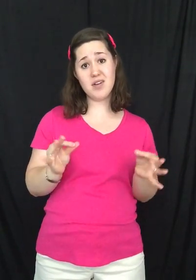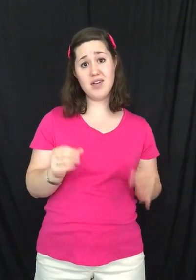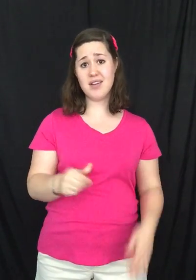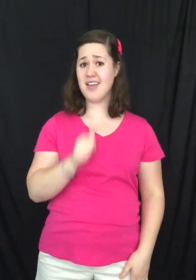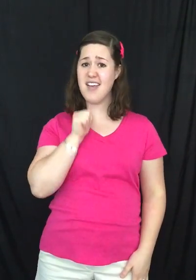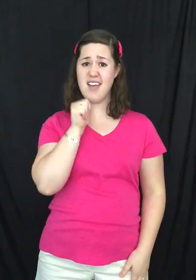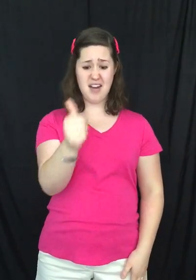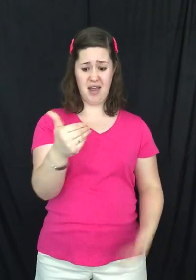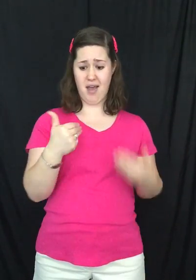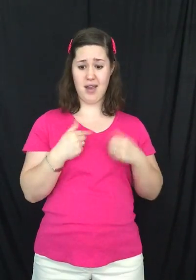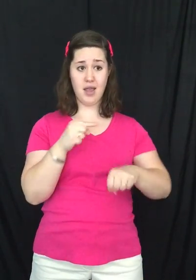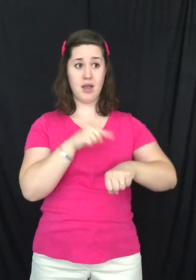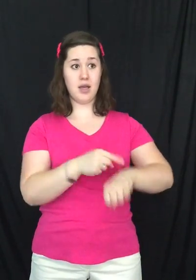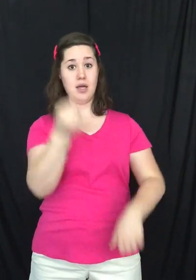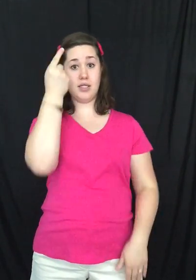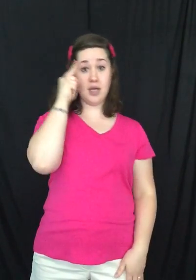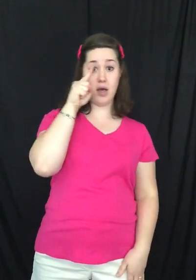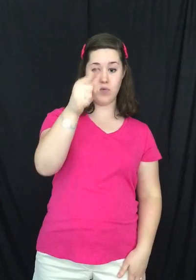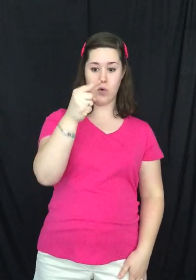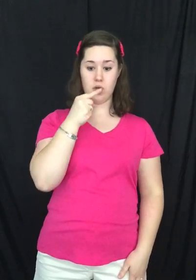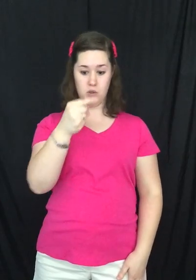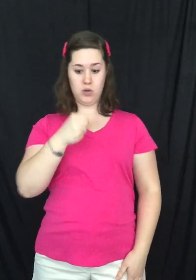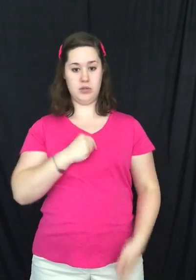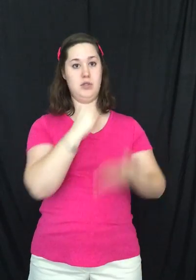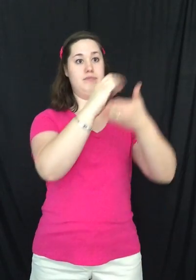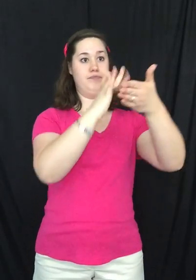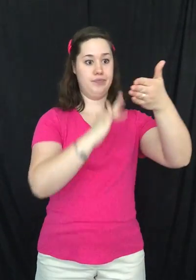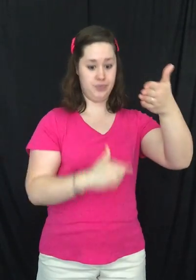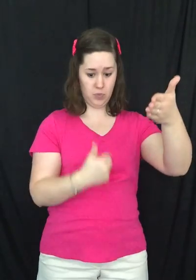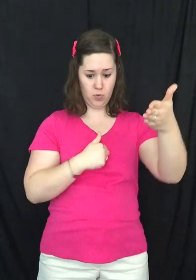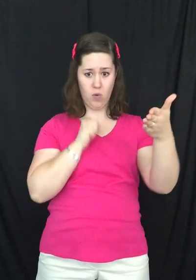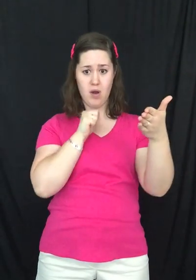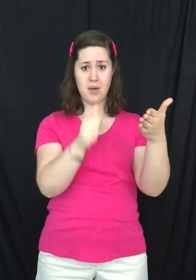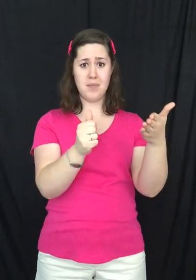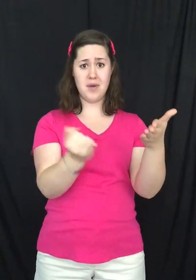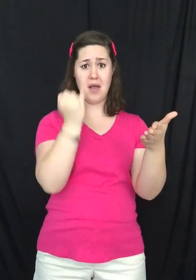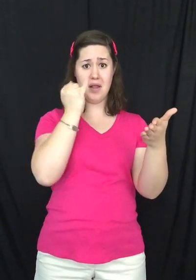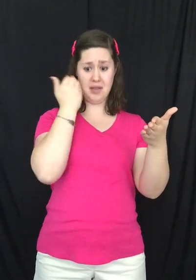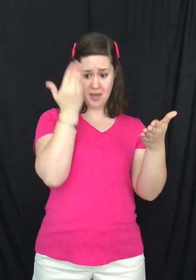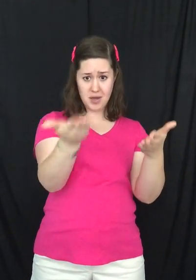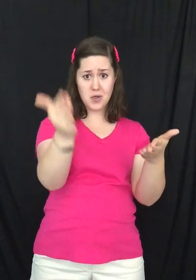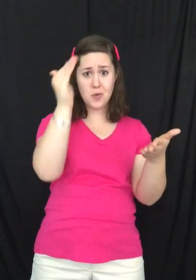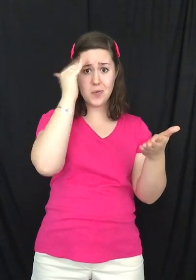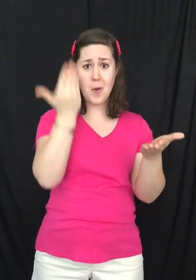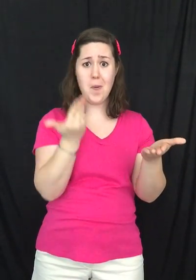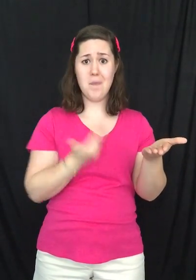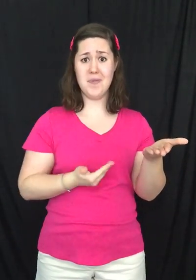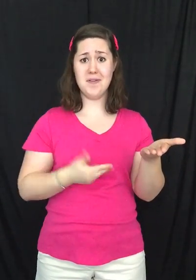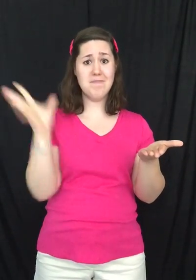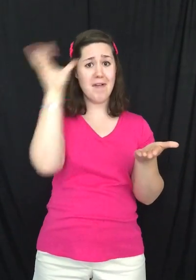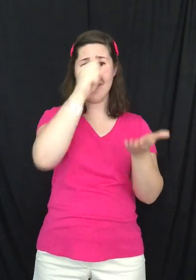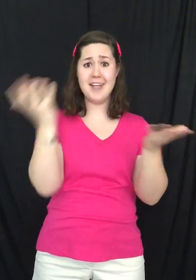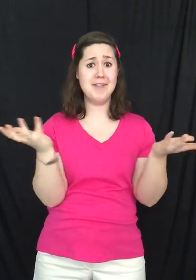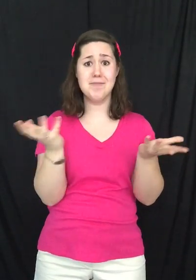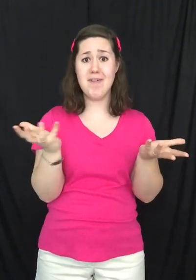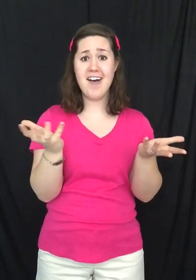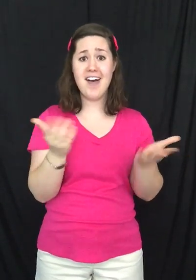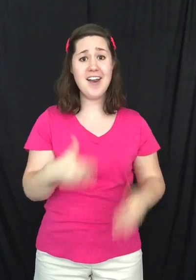And I ain't got a for you Telling me what I'm not like You know me Well guess what?